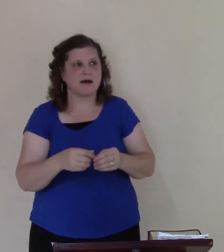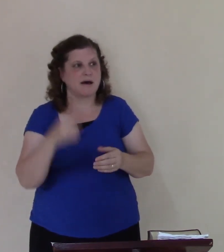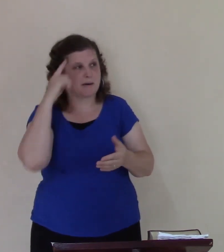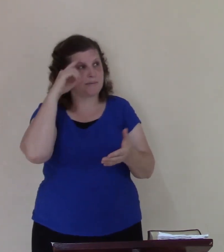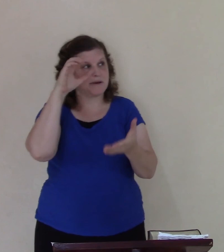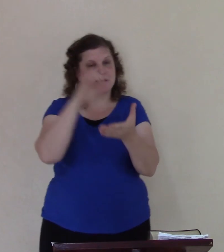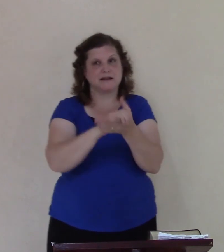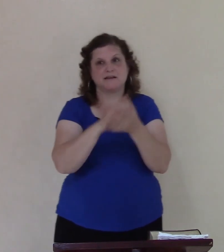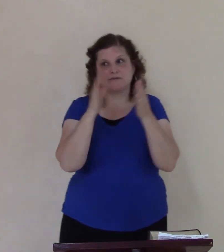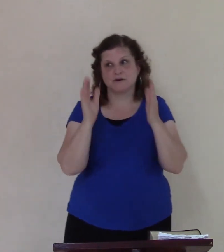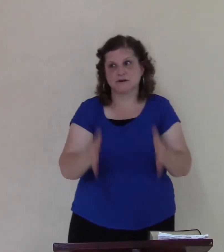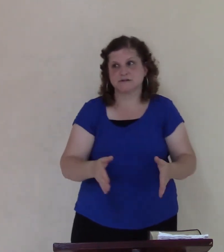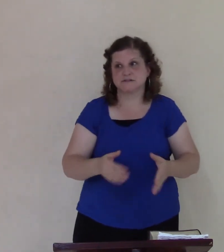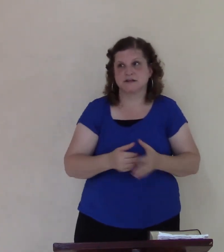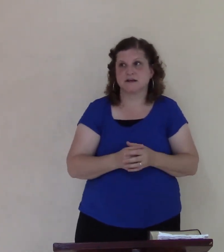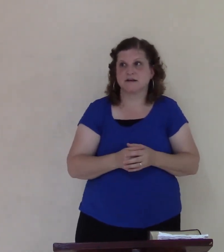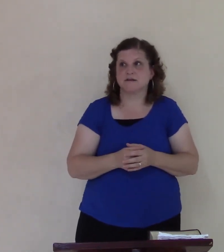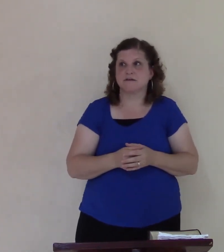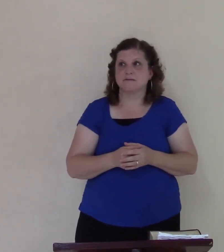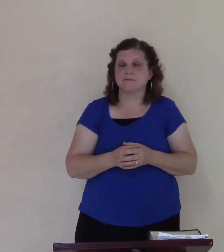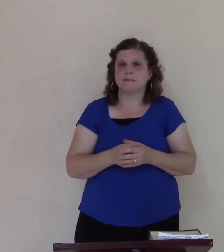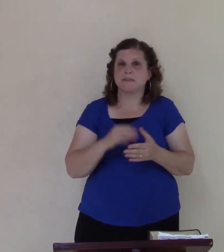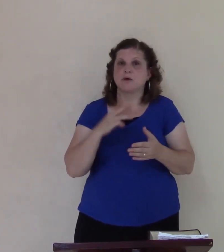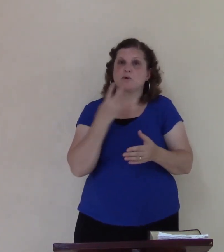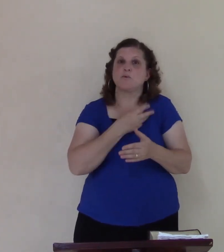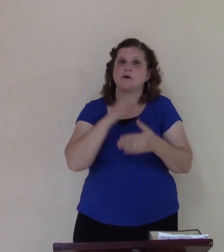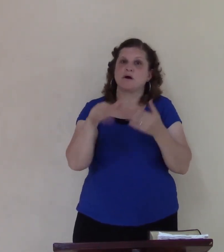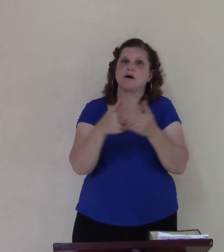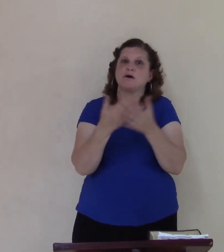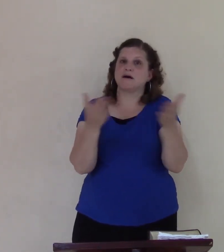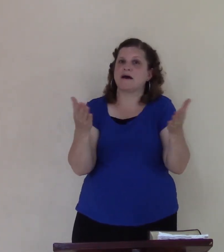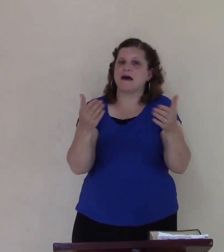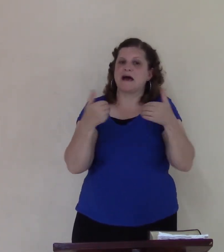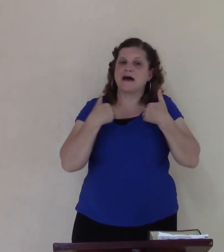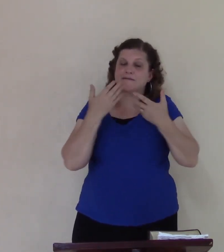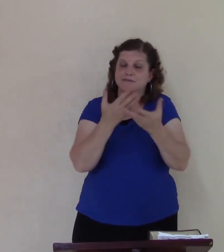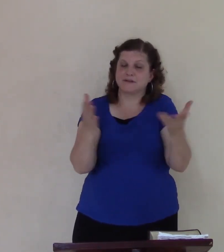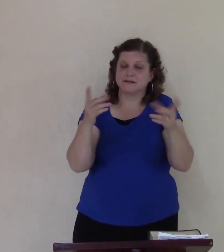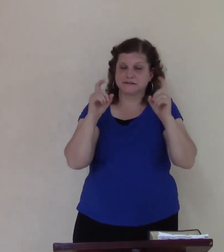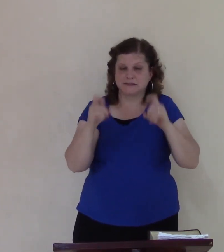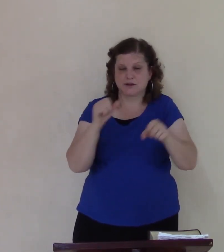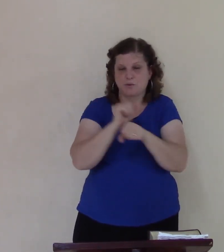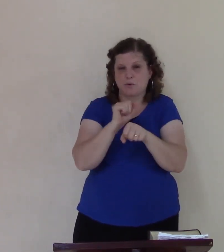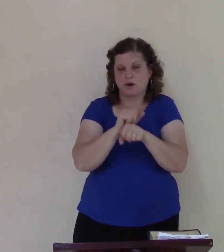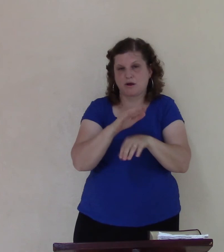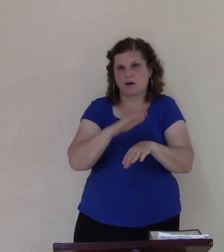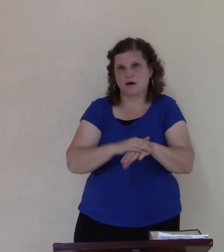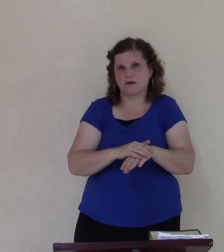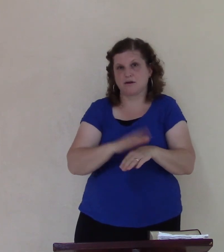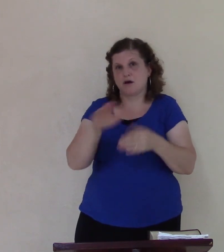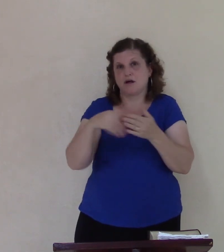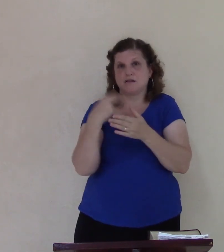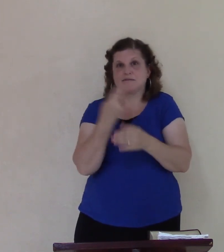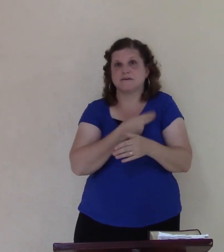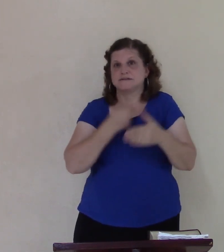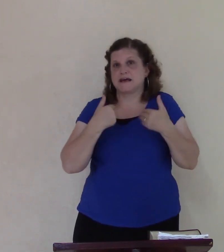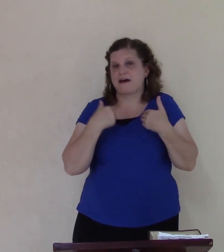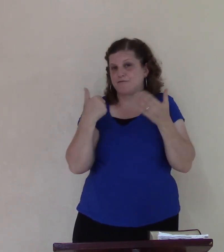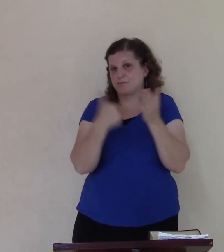my life a lot of things are going to work and this is I mentioned here tonight all of us are struggling and by the way we'll